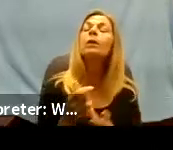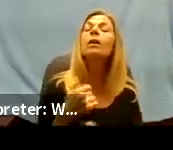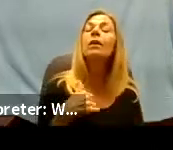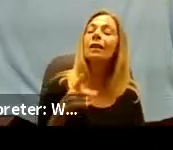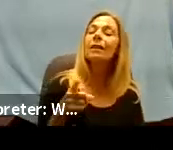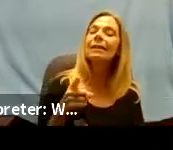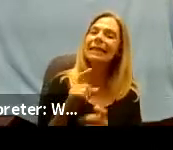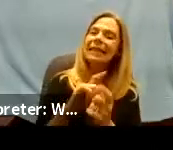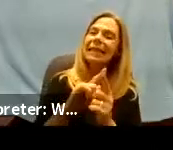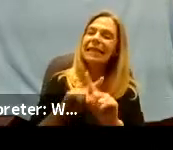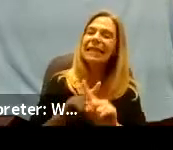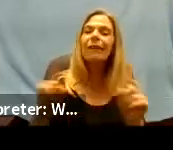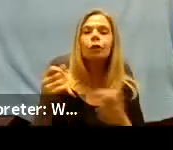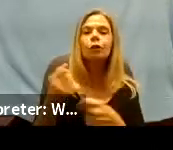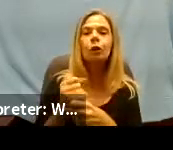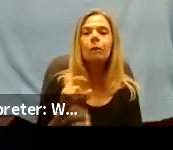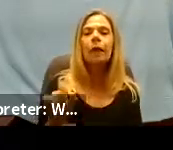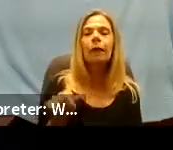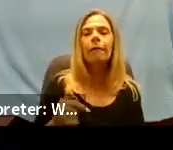Music Within.